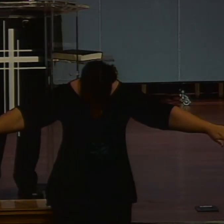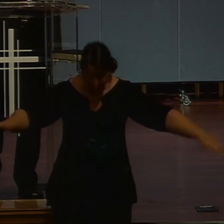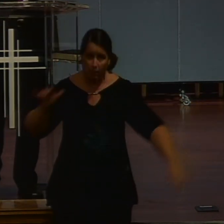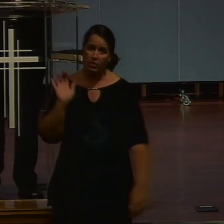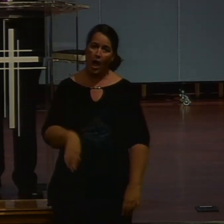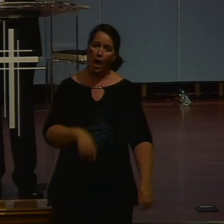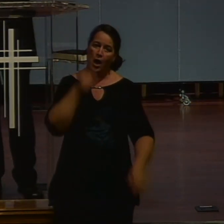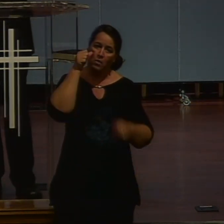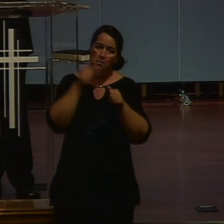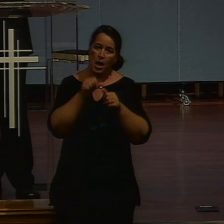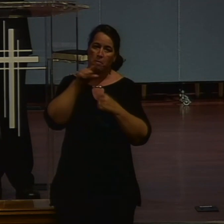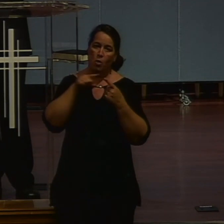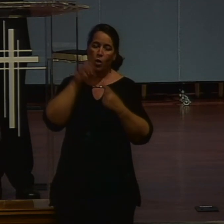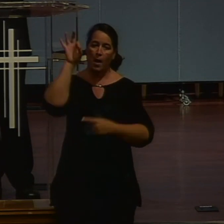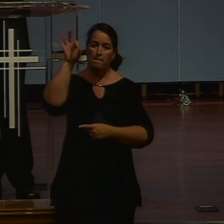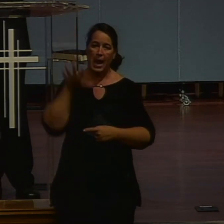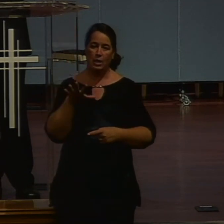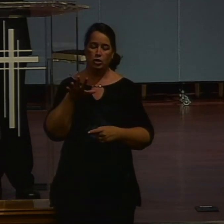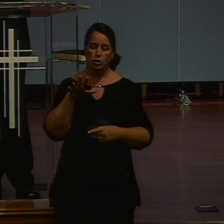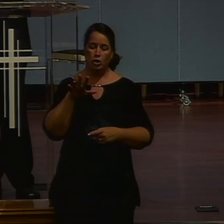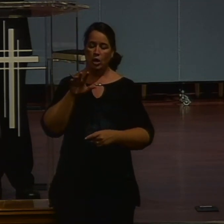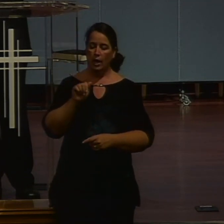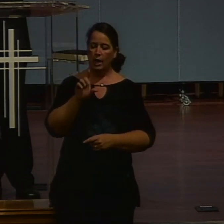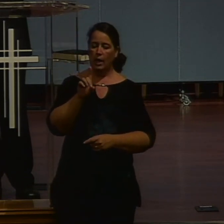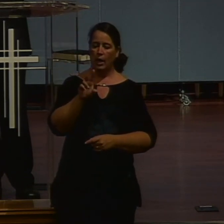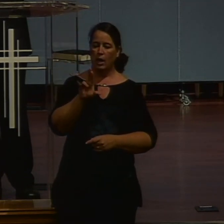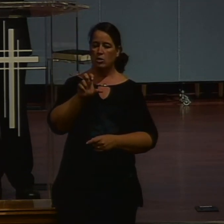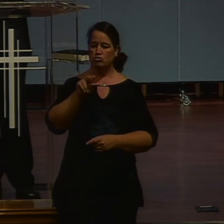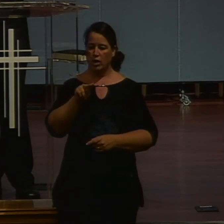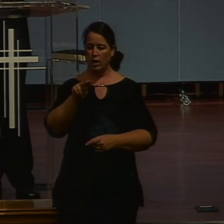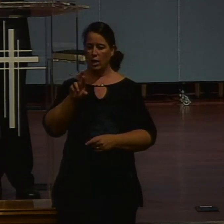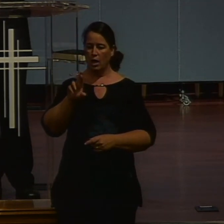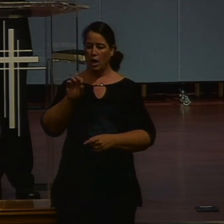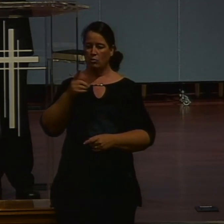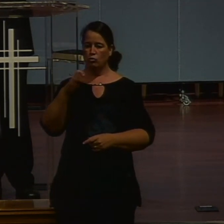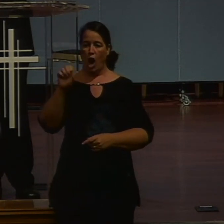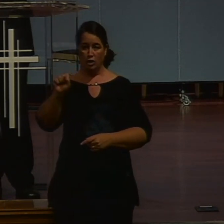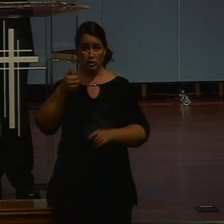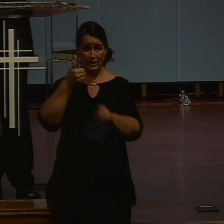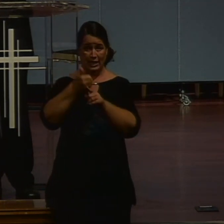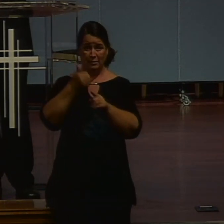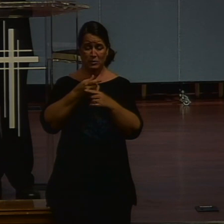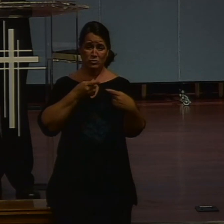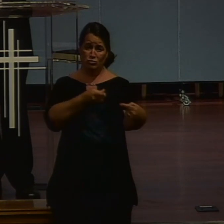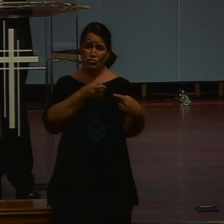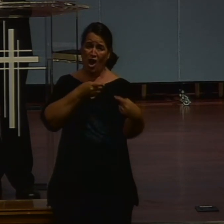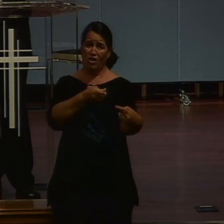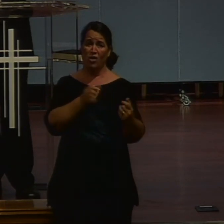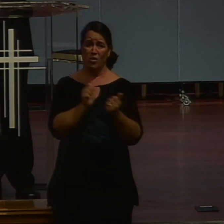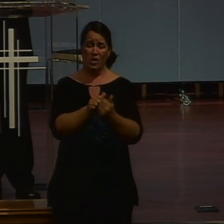Adrian Rogers. Had a call upon his life. To preach the gospel. And like Billy Graham. Like so many others. He had a great. Struggle. With. Preaching the word. know.